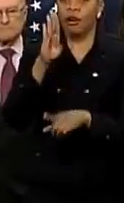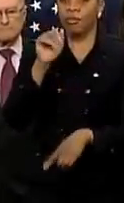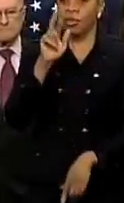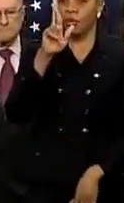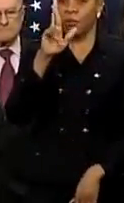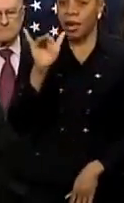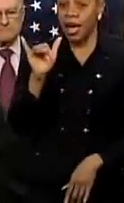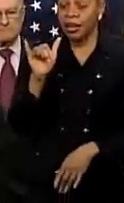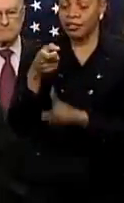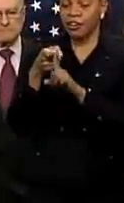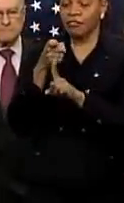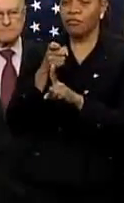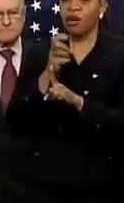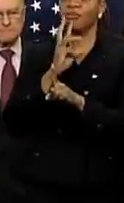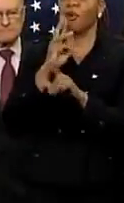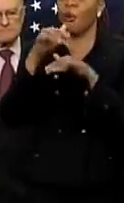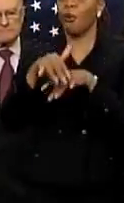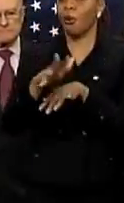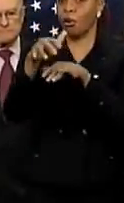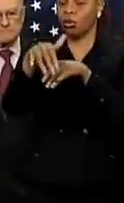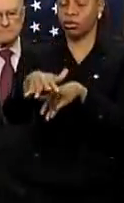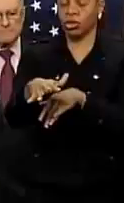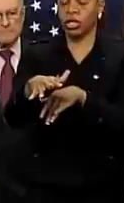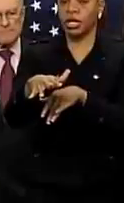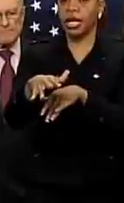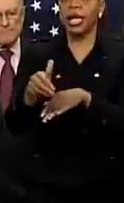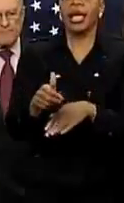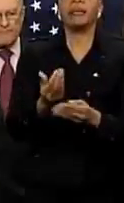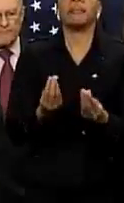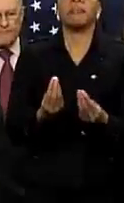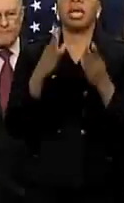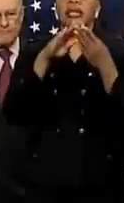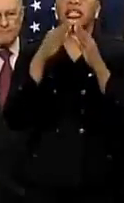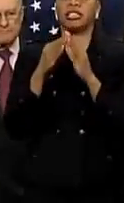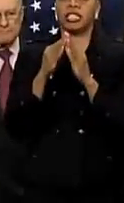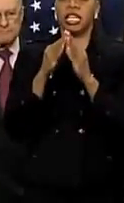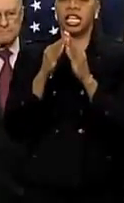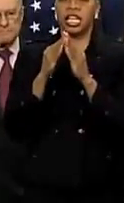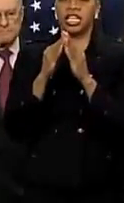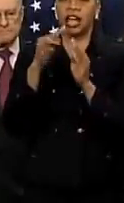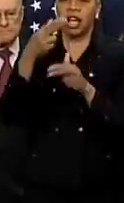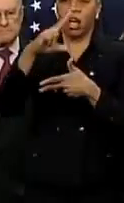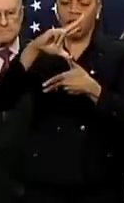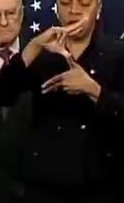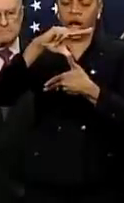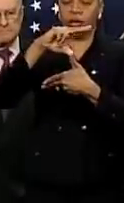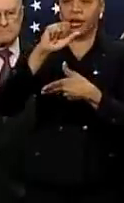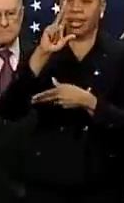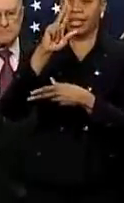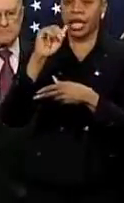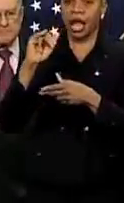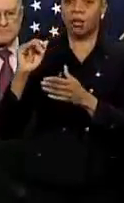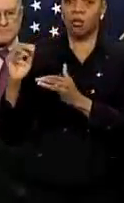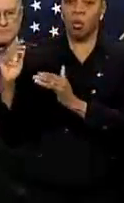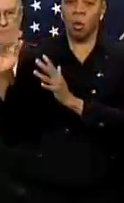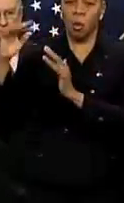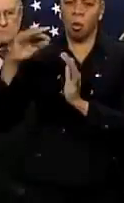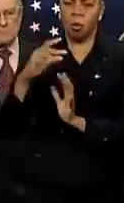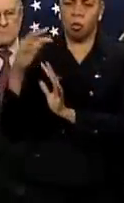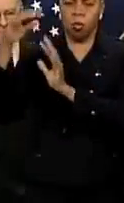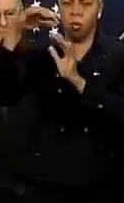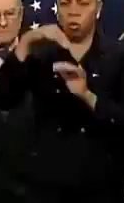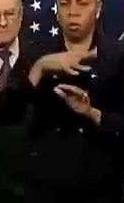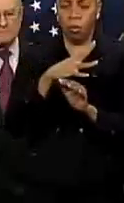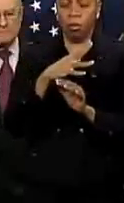ocean. Many of the same communities that were inundated by Hurricane Sandy's tidal surge just about 100 days ago are likely to see